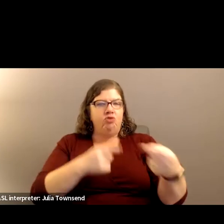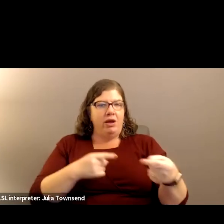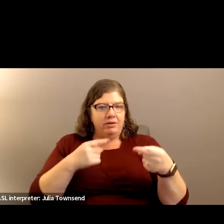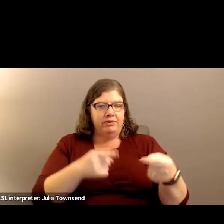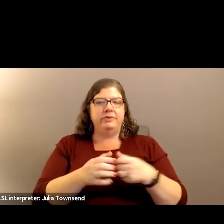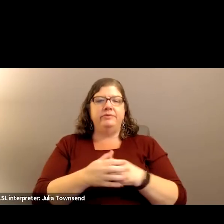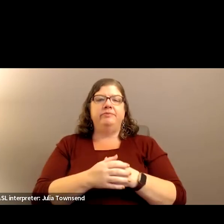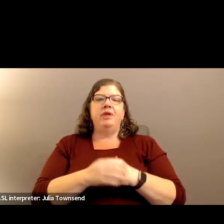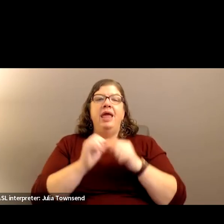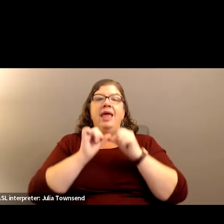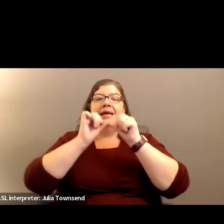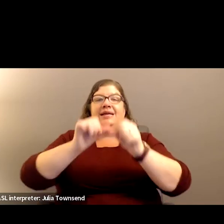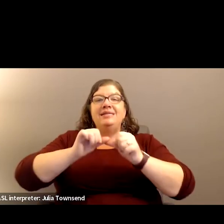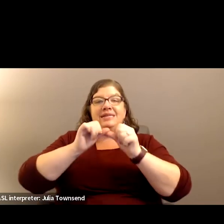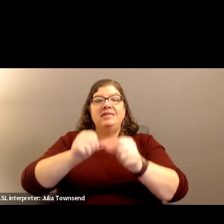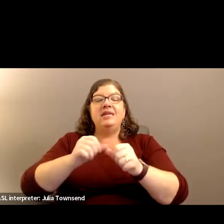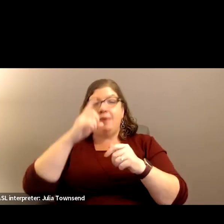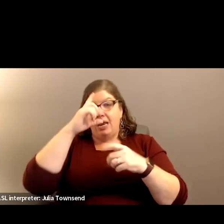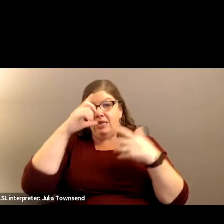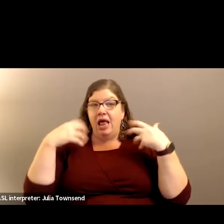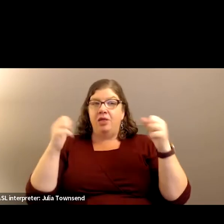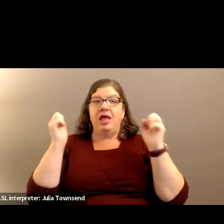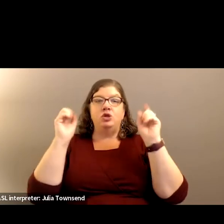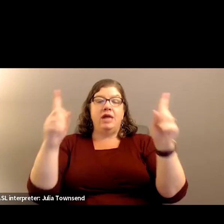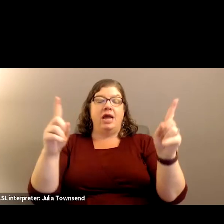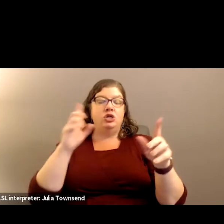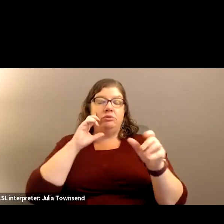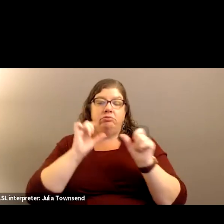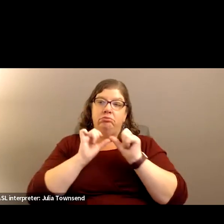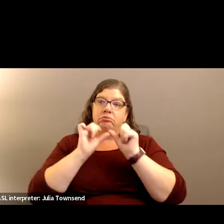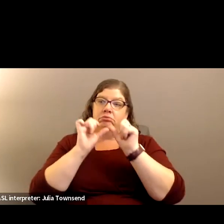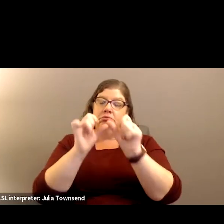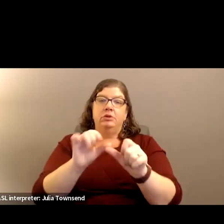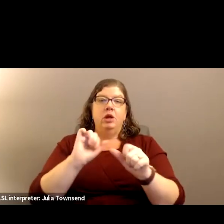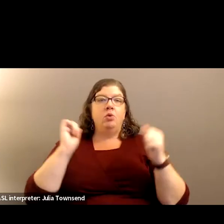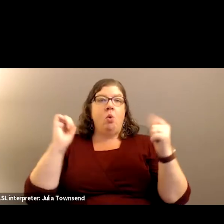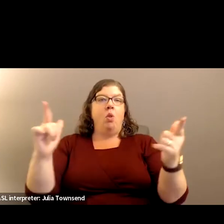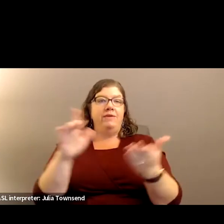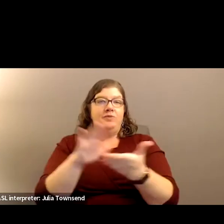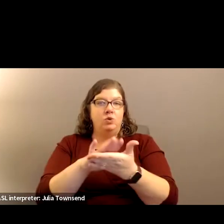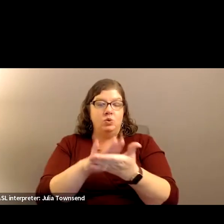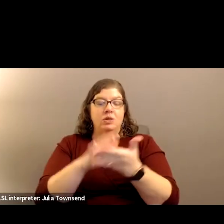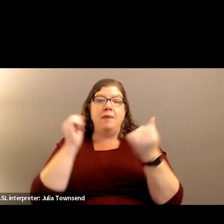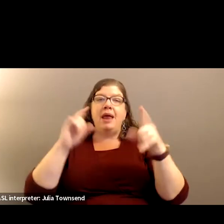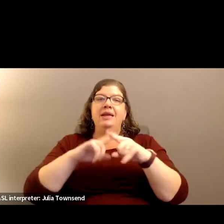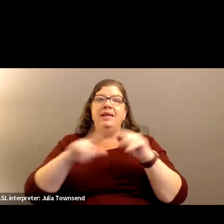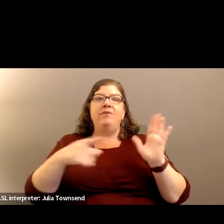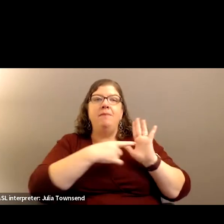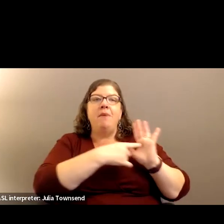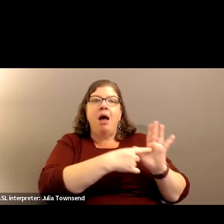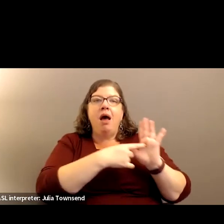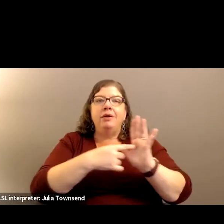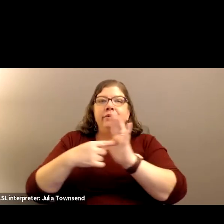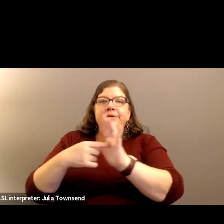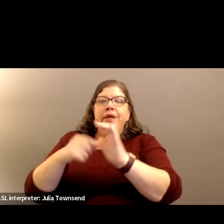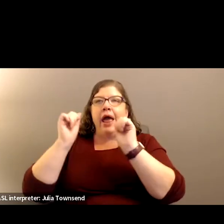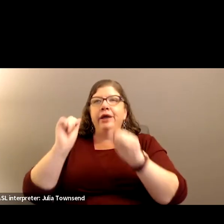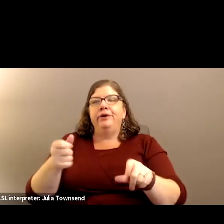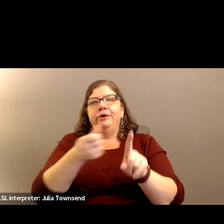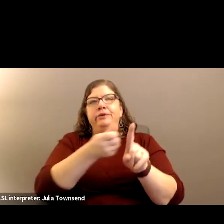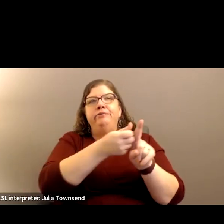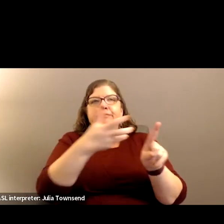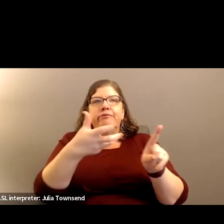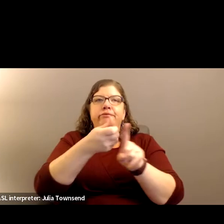of course, consistent mental health educations in all of our schools. I know there are many different models that I could get into